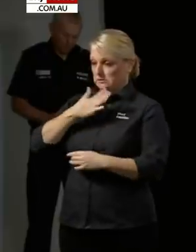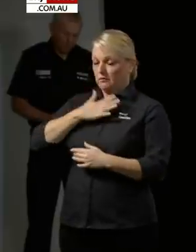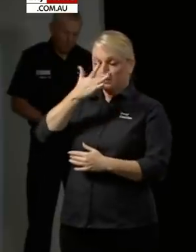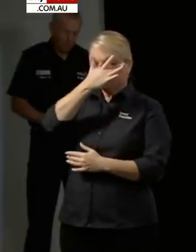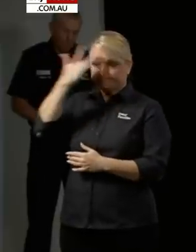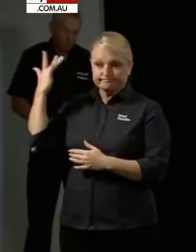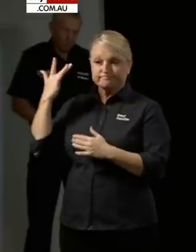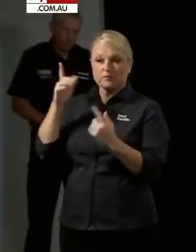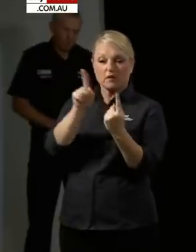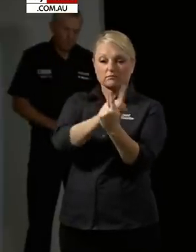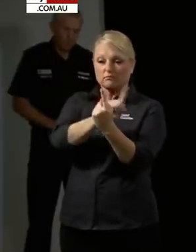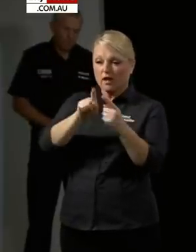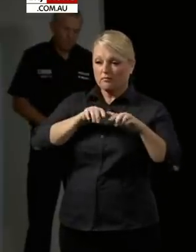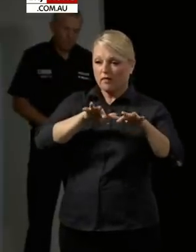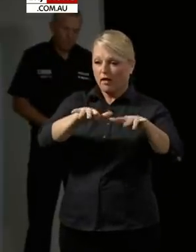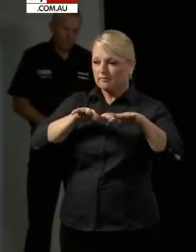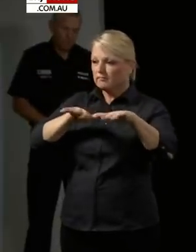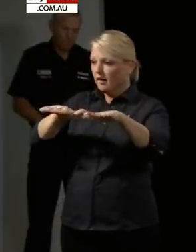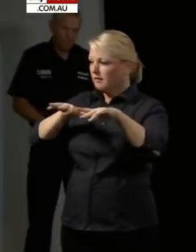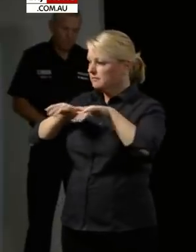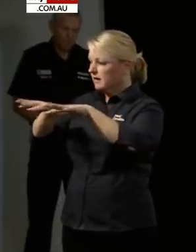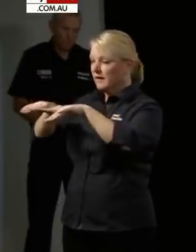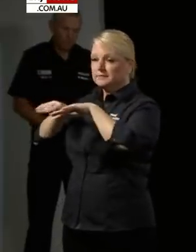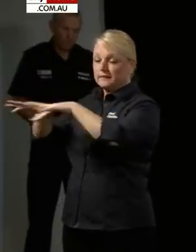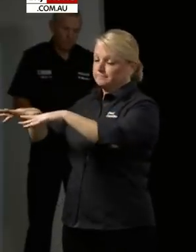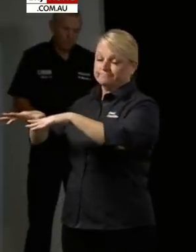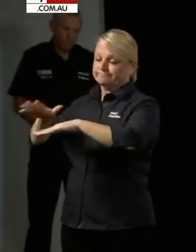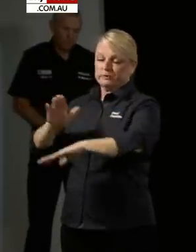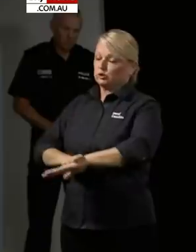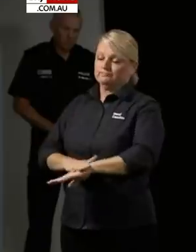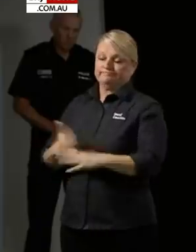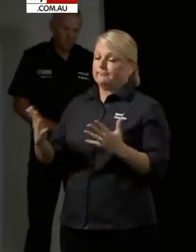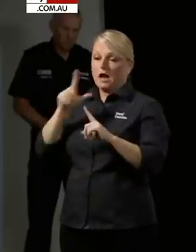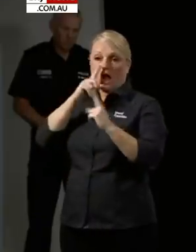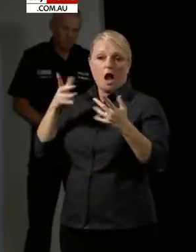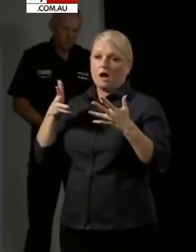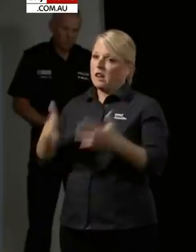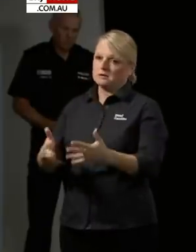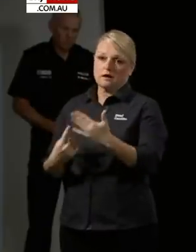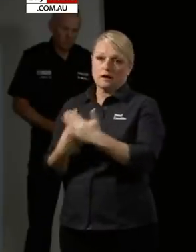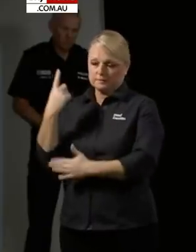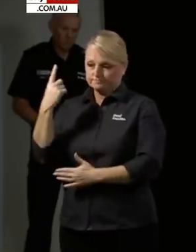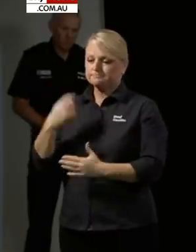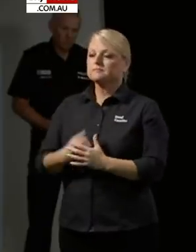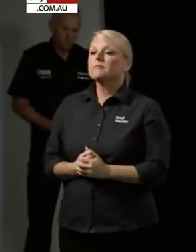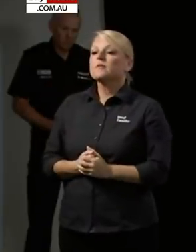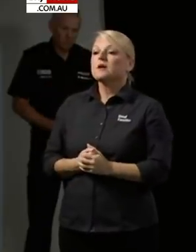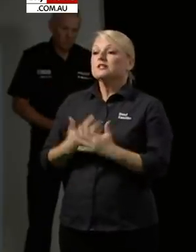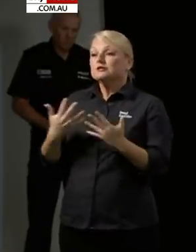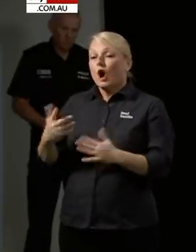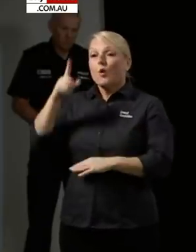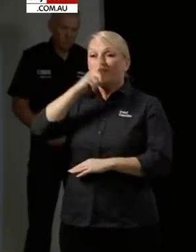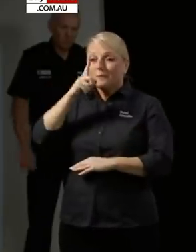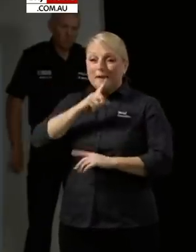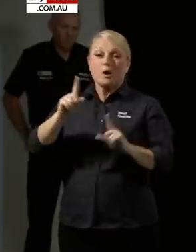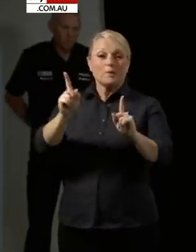absolutely big ask but if we leave this any longer and if we have people moving around the community and having a lot